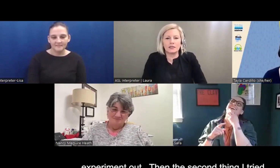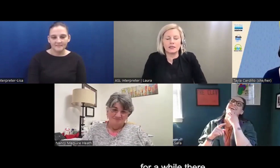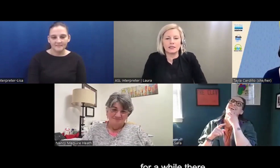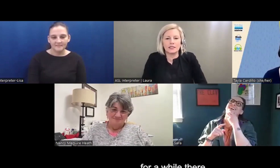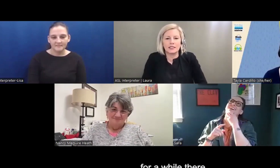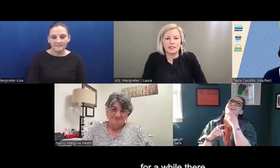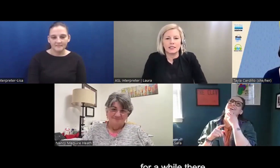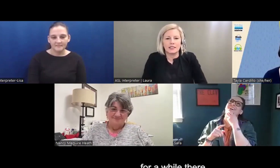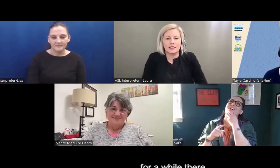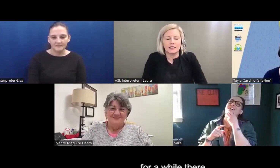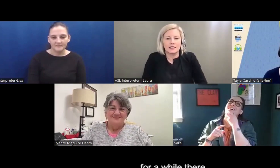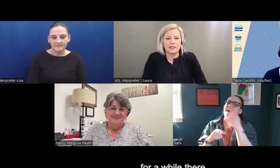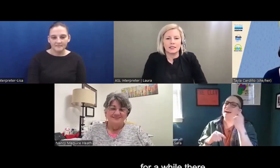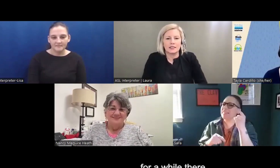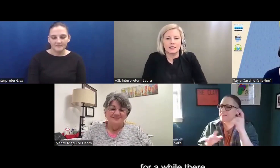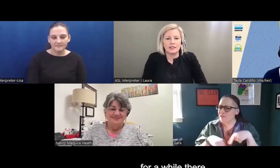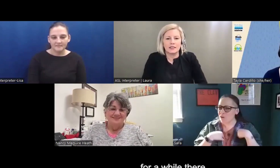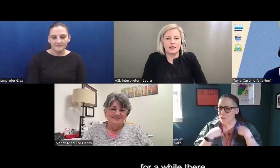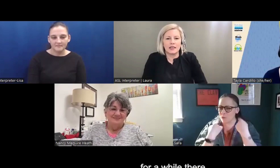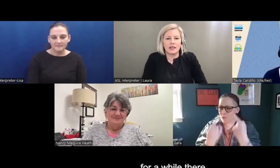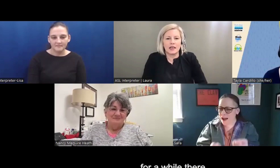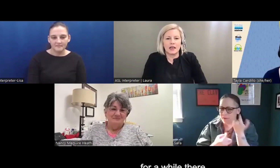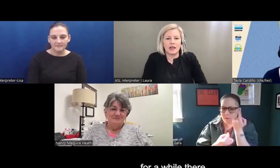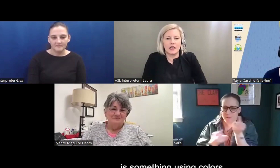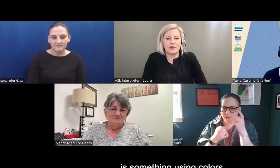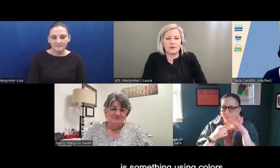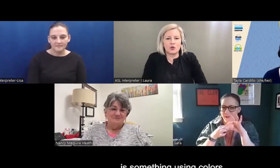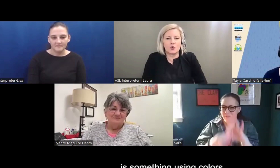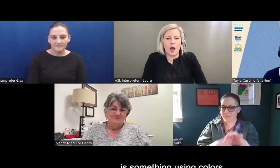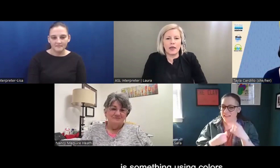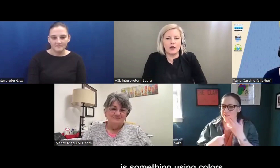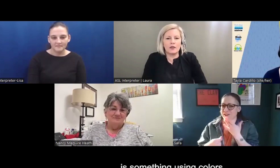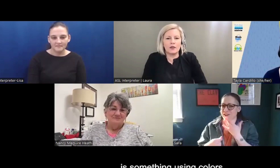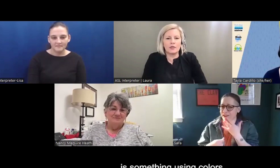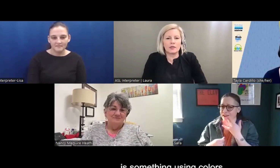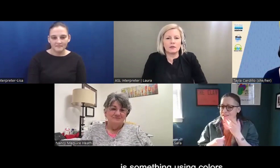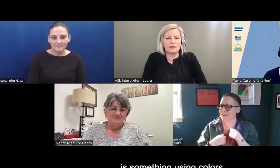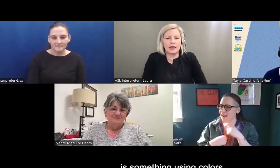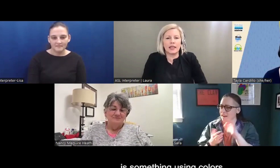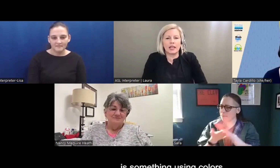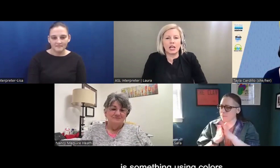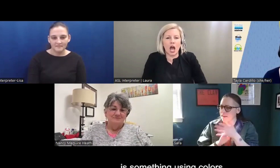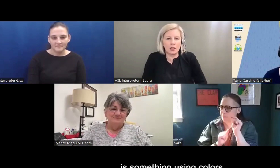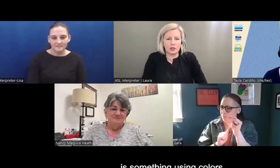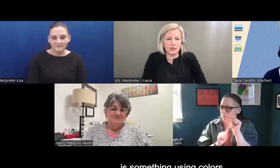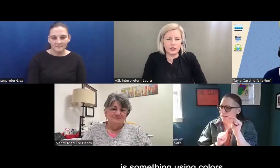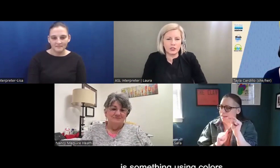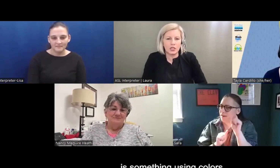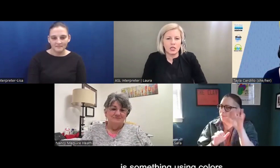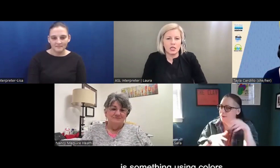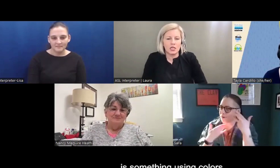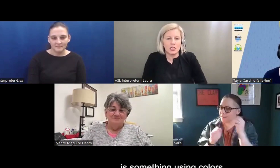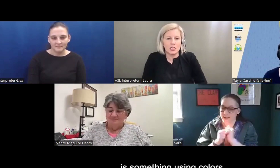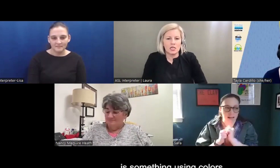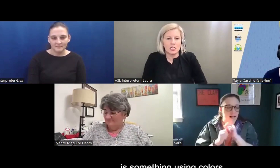for a while, there was something related to, like, colors.